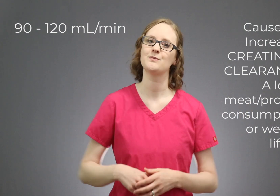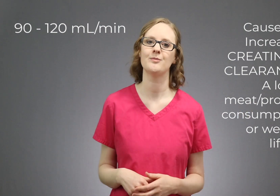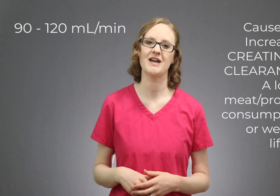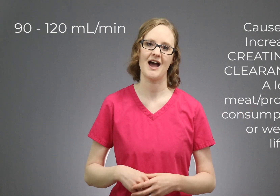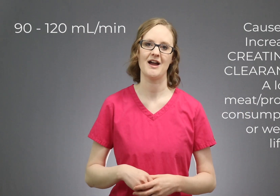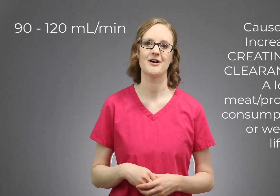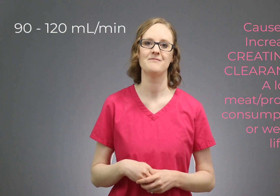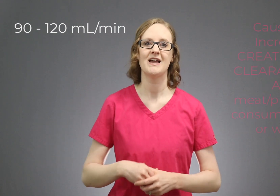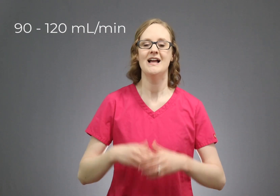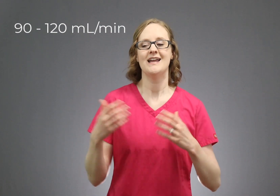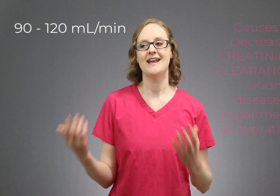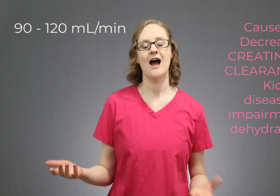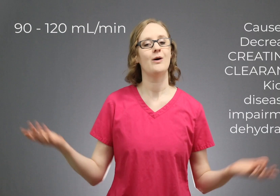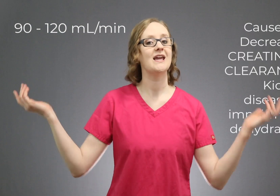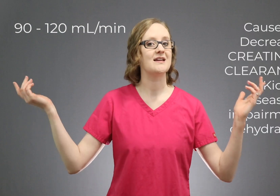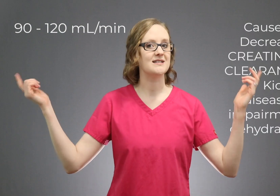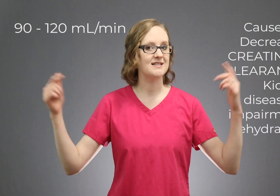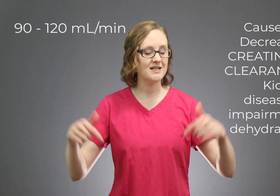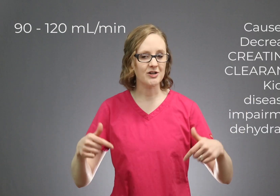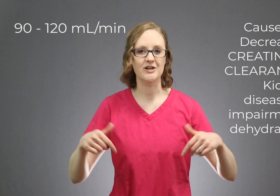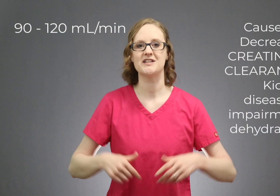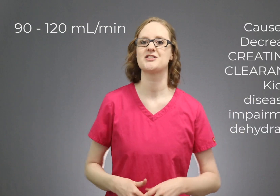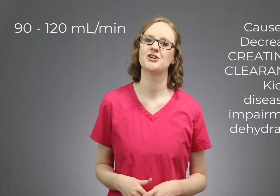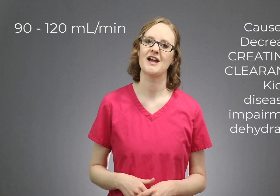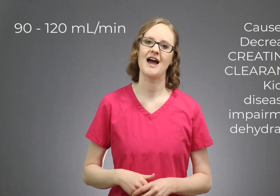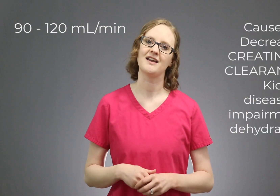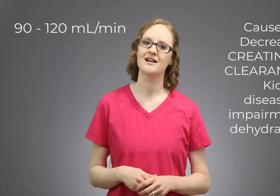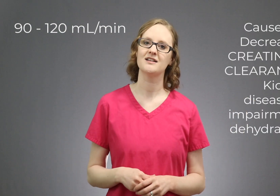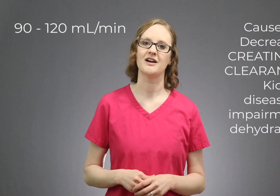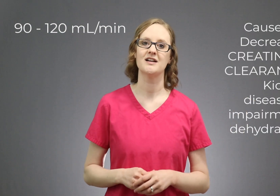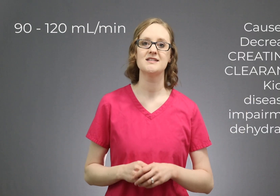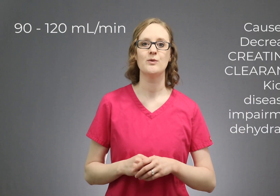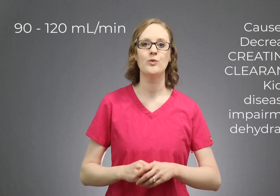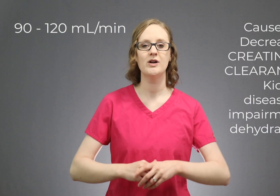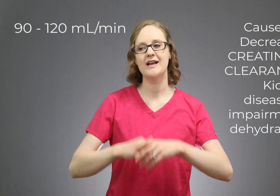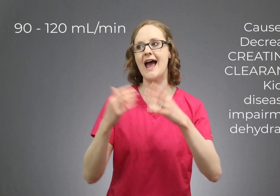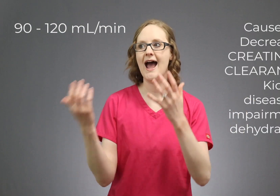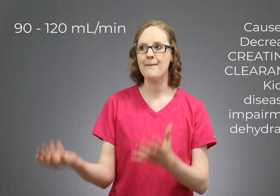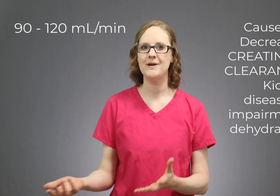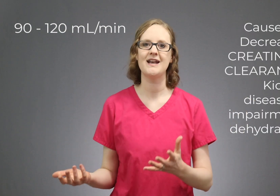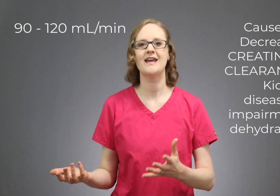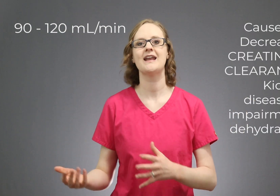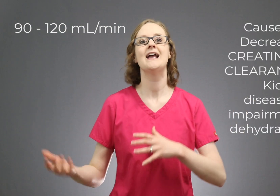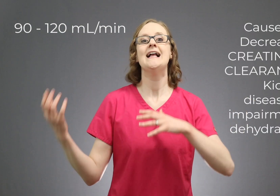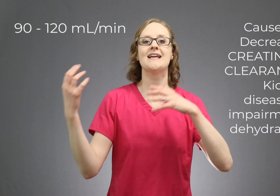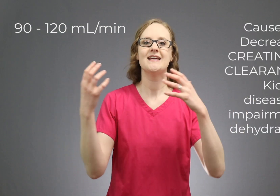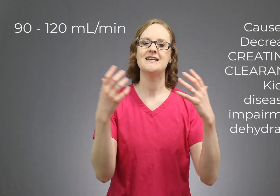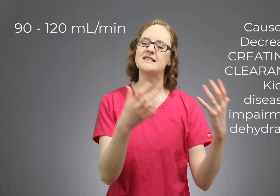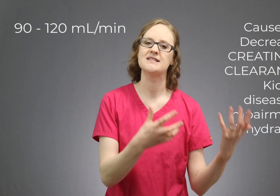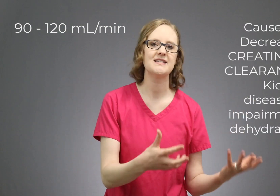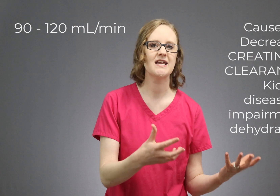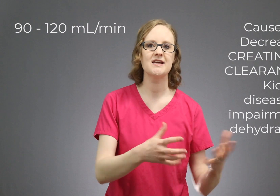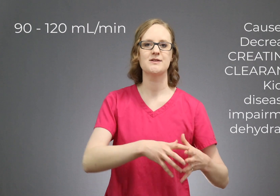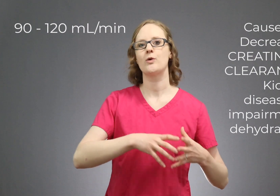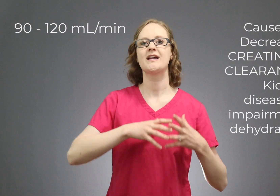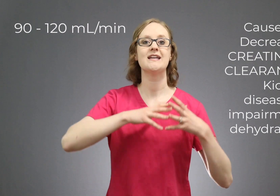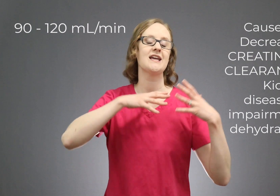will be higher. Now a decreased creatinine clearance would happen in kidney disease or kidney